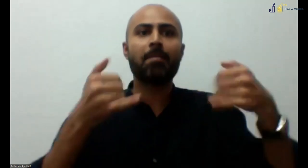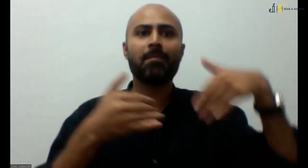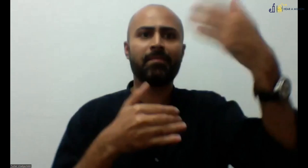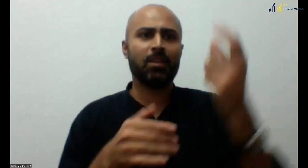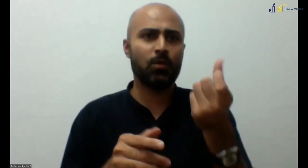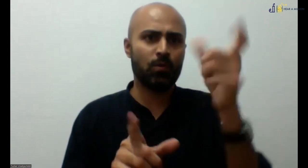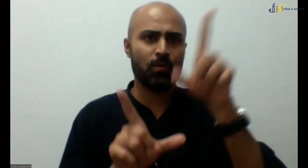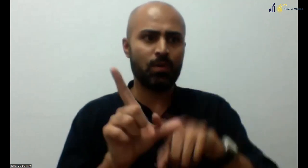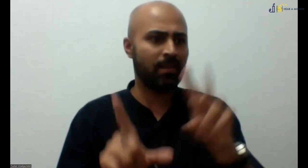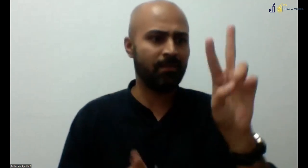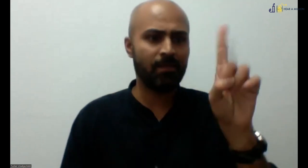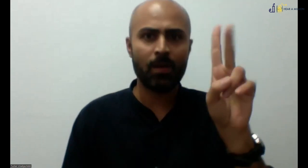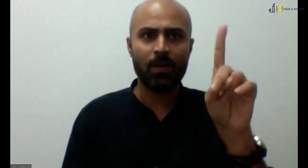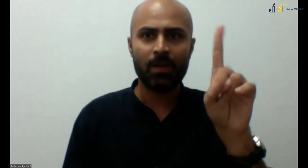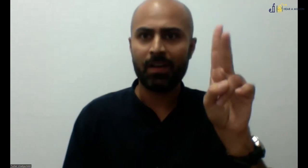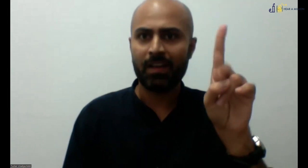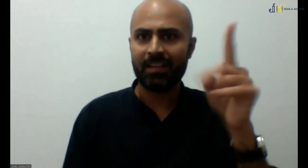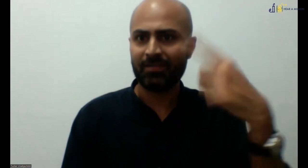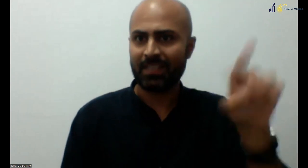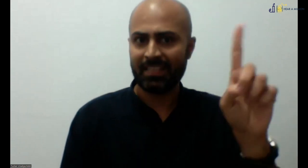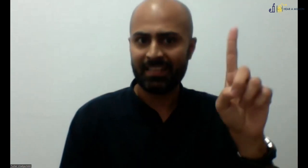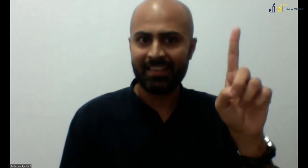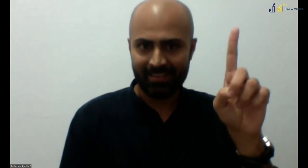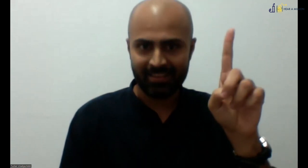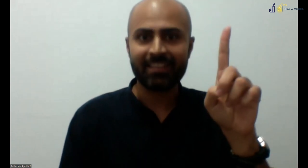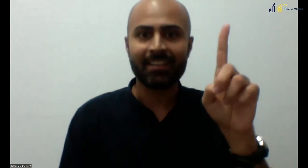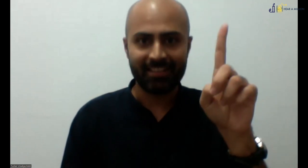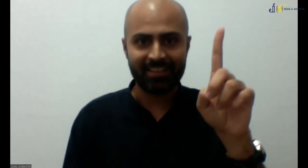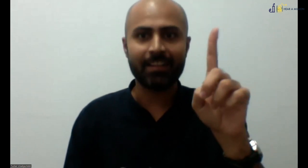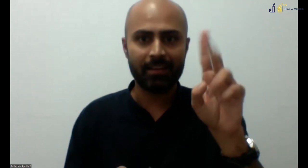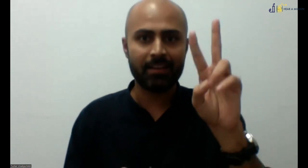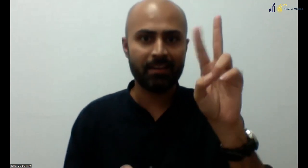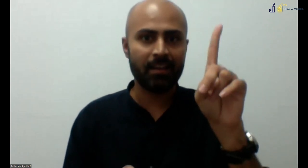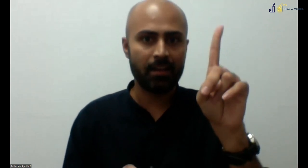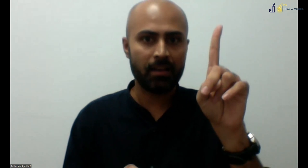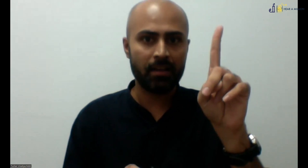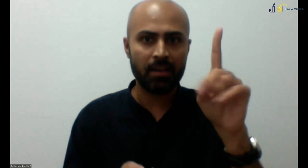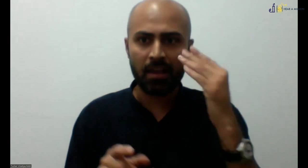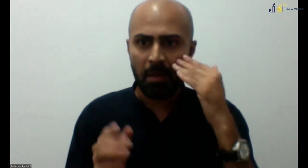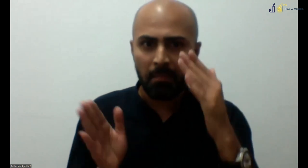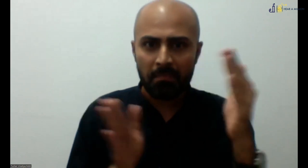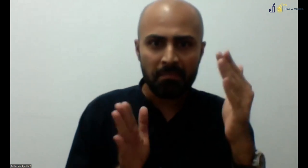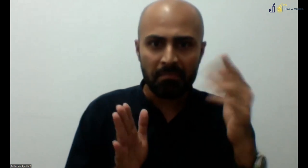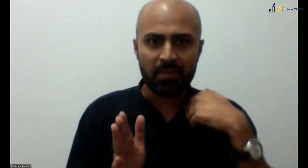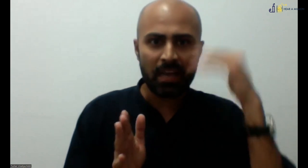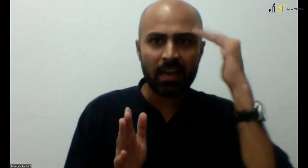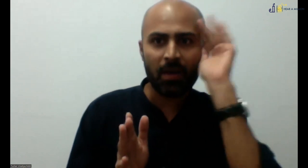and we have the DED and the DTISL courses we are going to talk about and the deadline is on the 21st of July, correct?